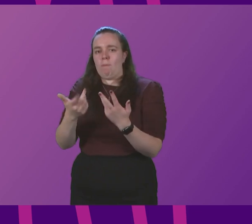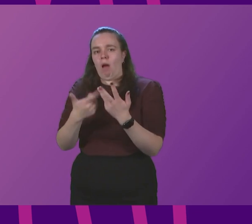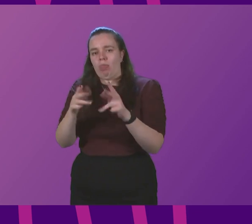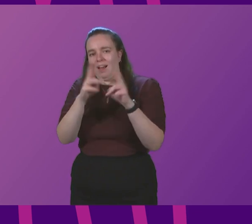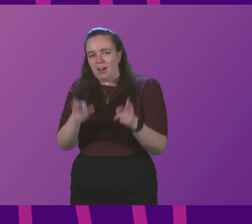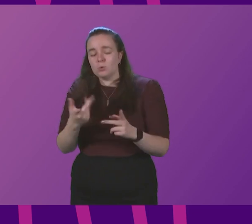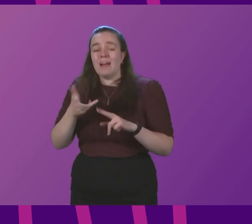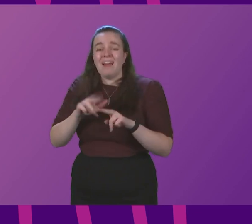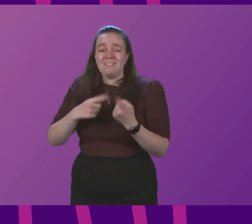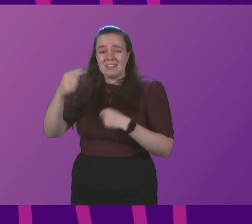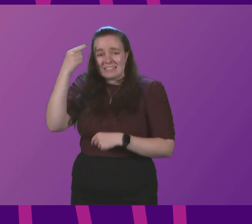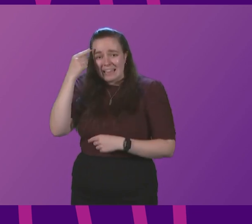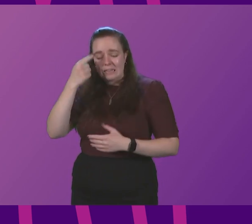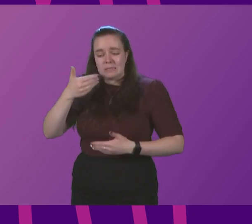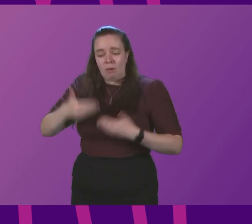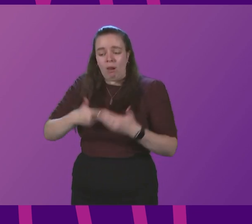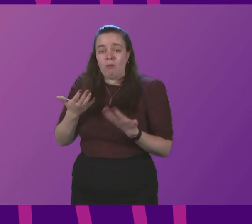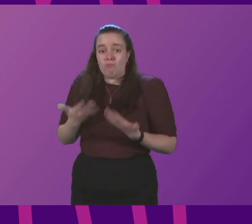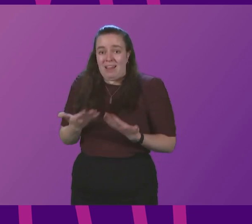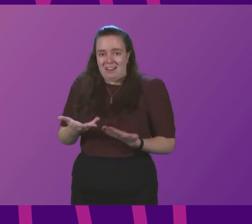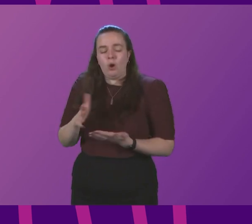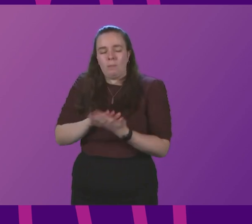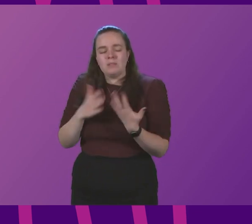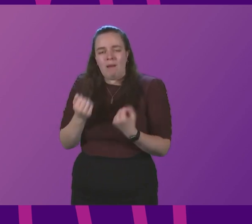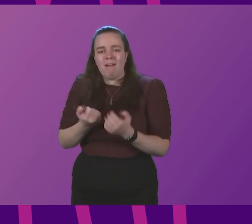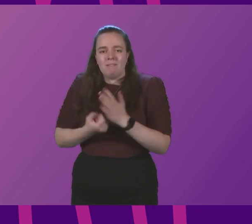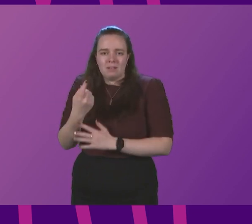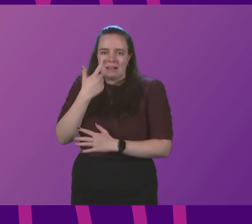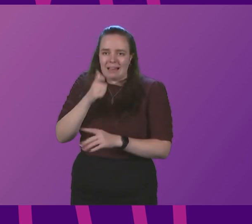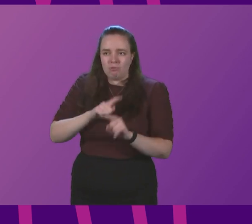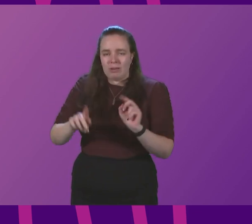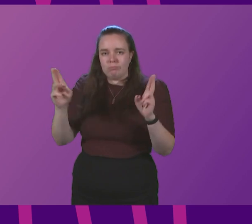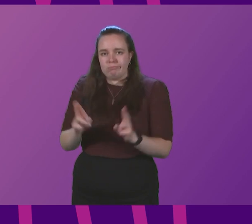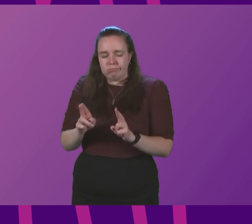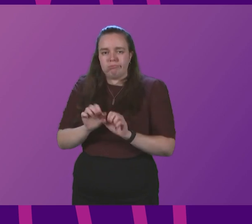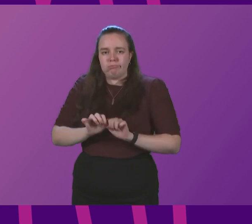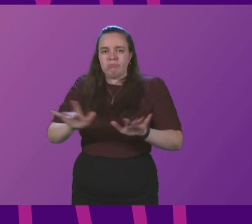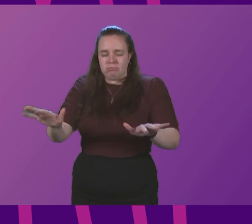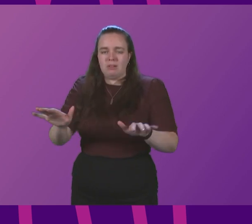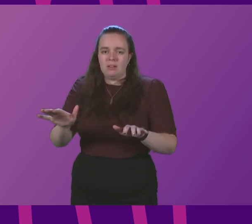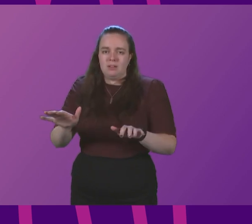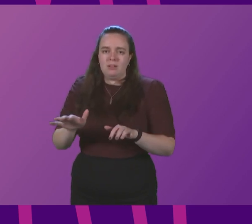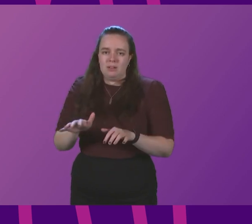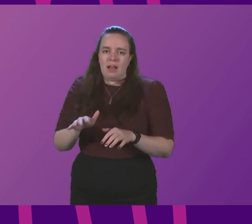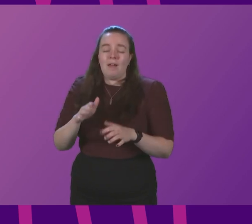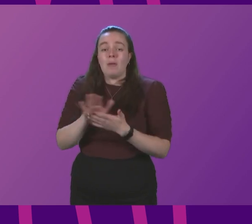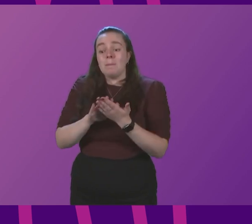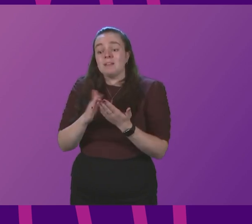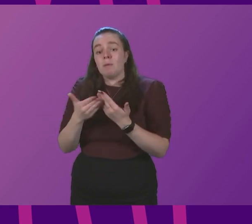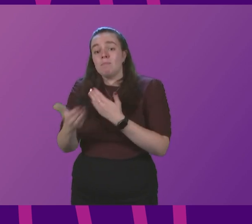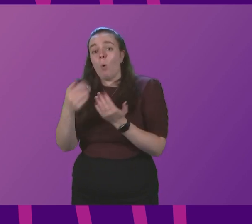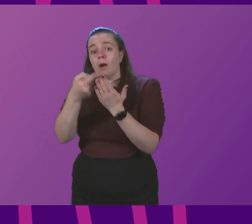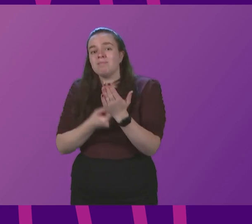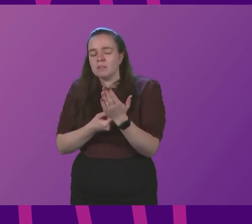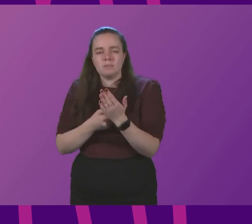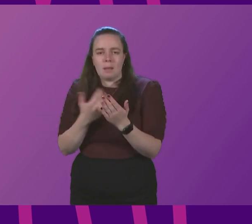take sensible precautions right now, then we have a chance of stemming this and avoiding the more onerous precautions that otherwise might